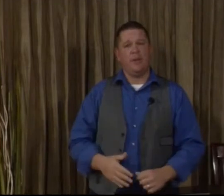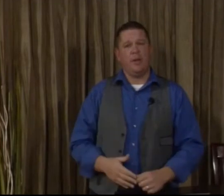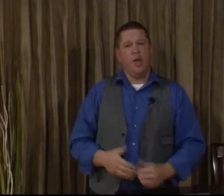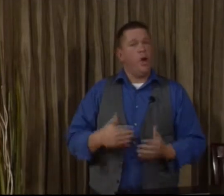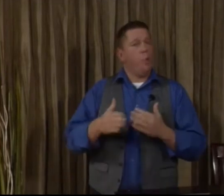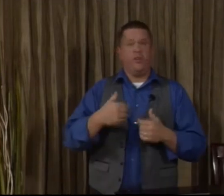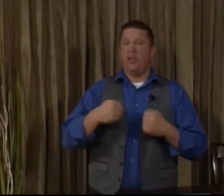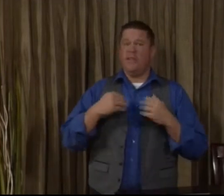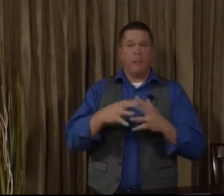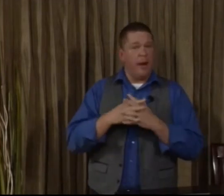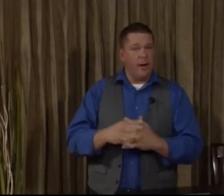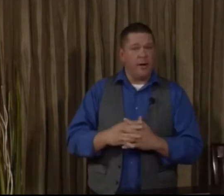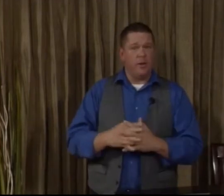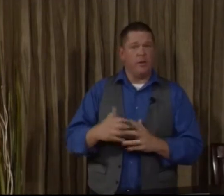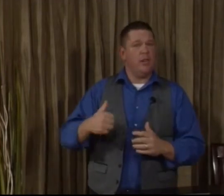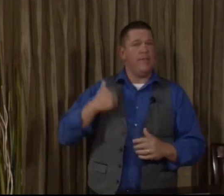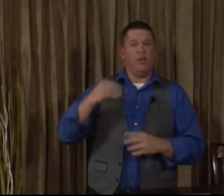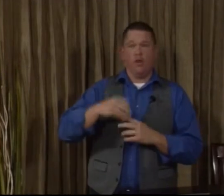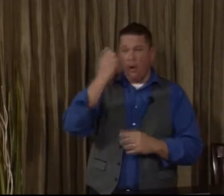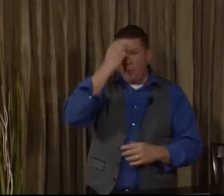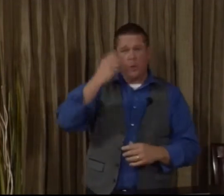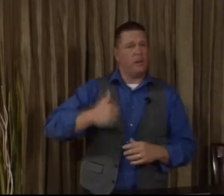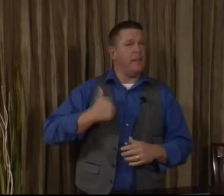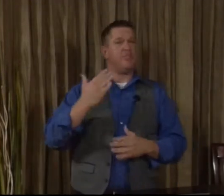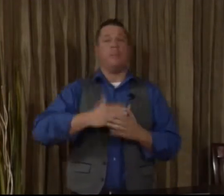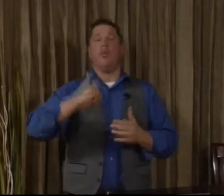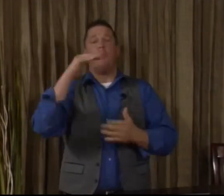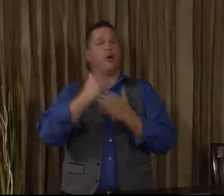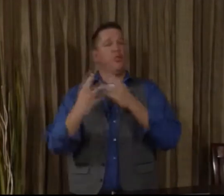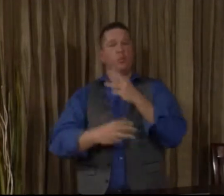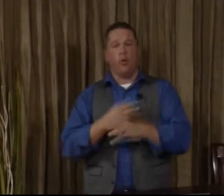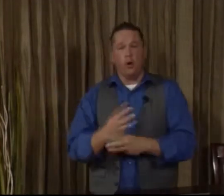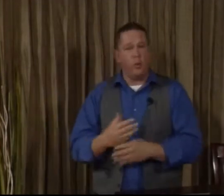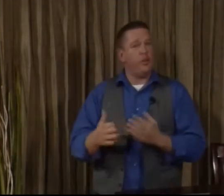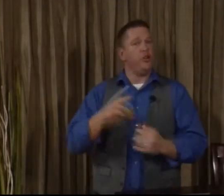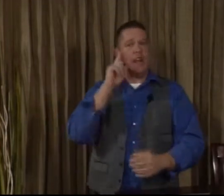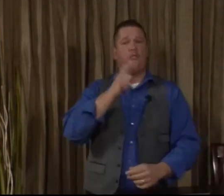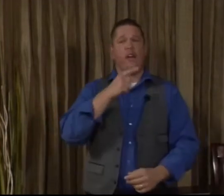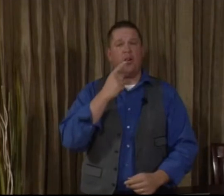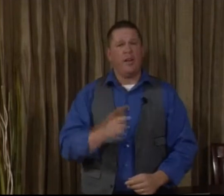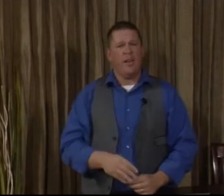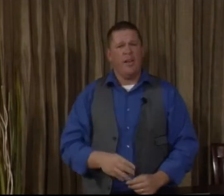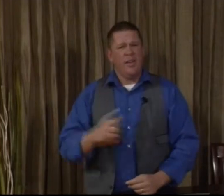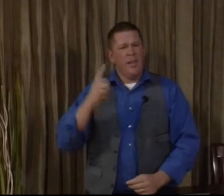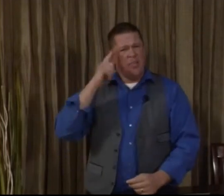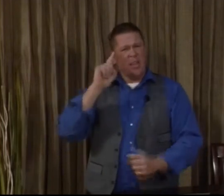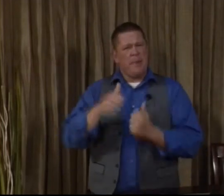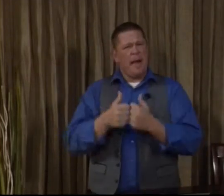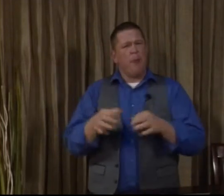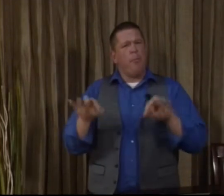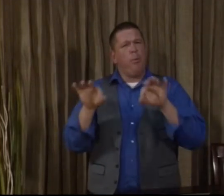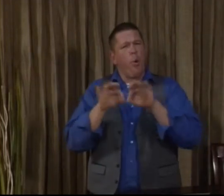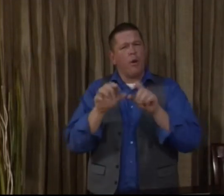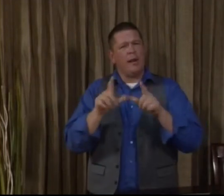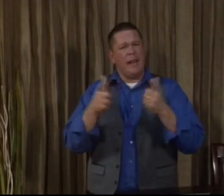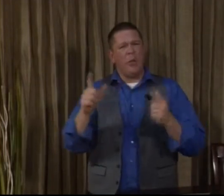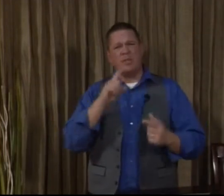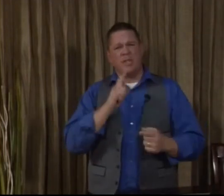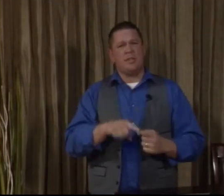Whether you live in America or you live in Europe or you live in some other part of this world, whether you're deaf or hearing, think about how important language is